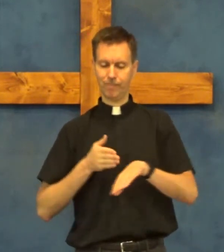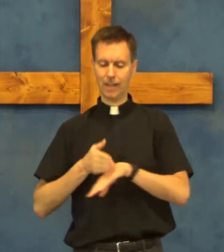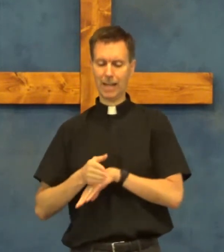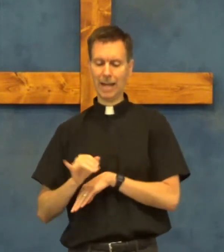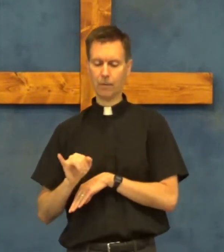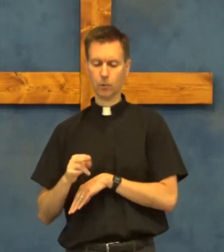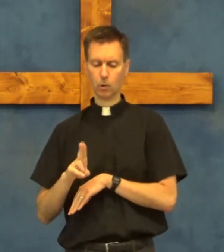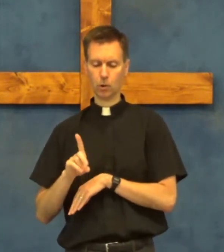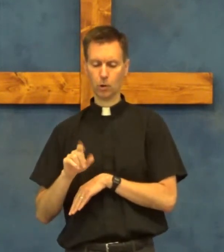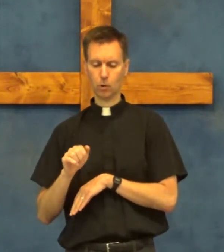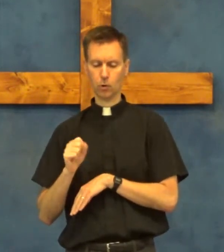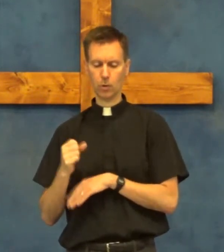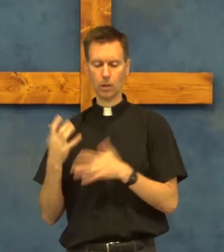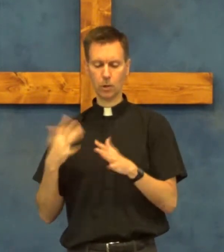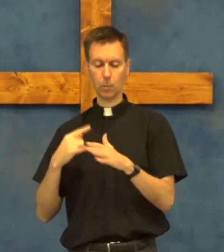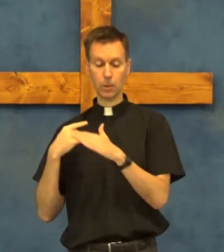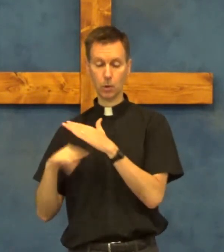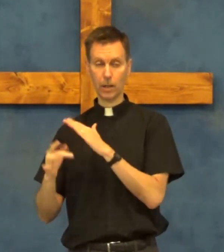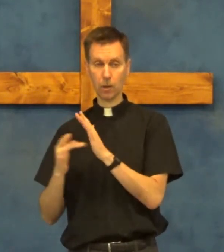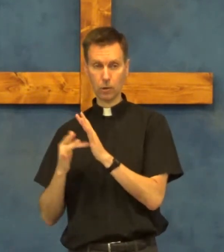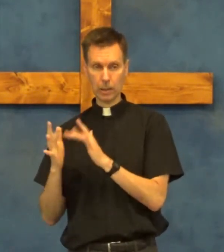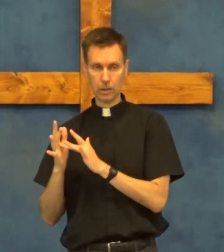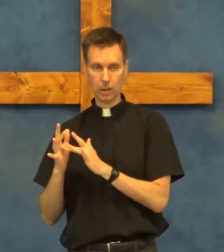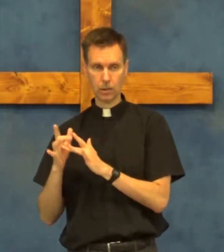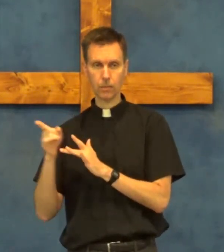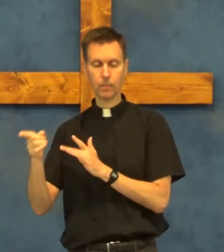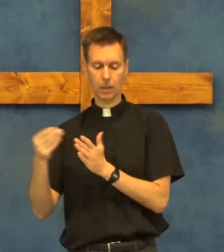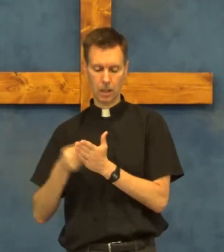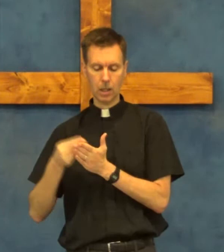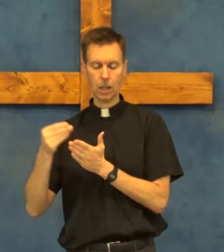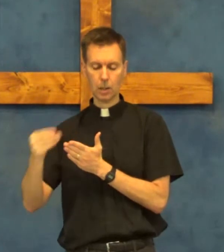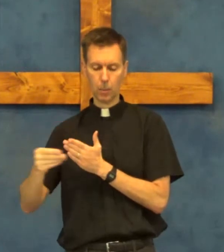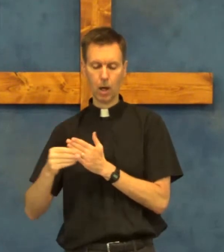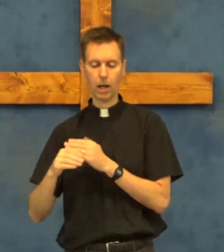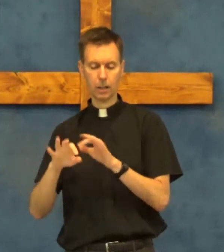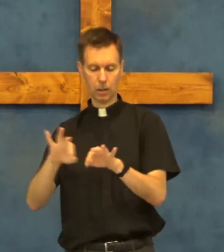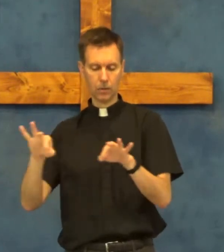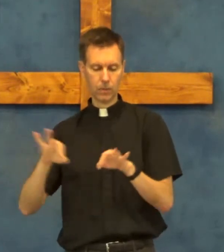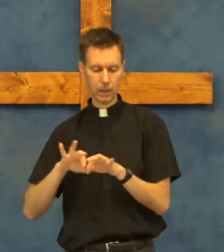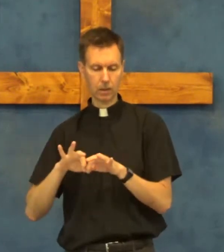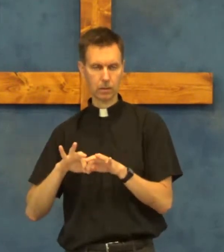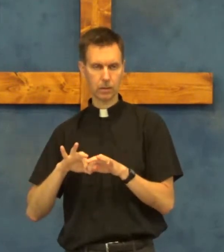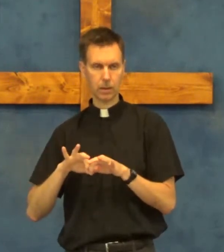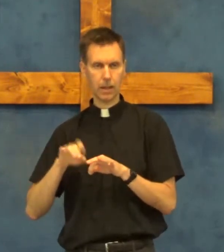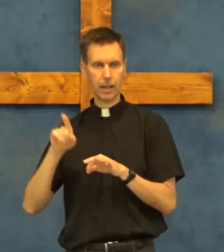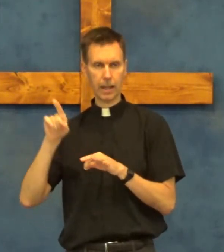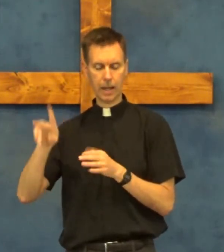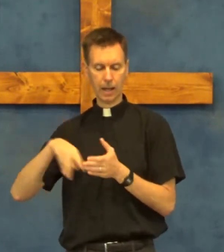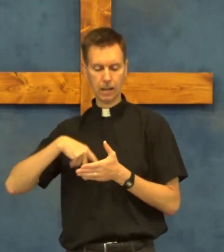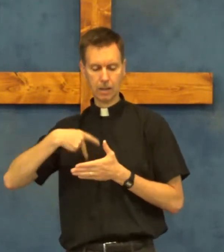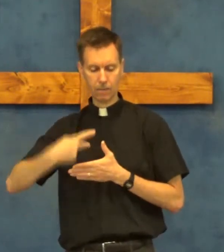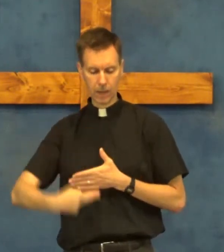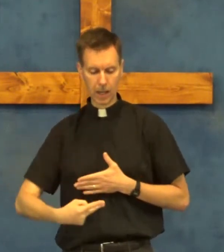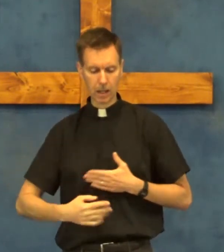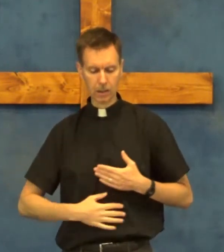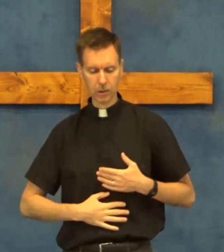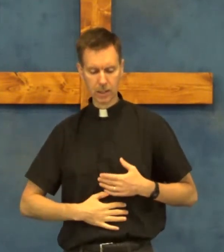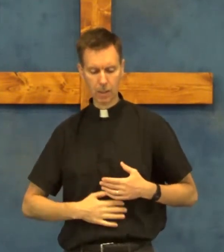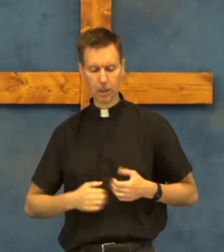after judas betrayed jesus he bought a field and fell stomach